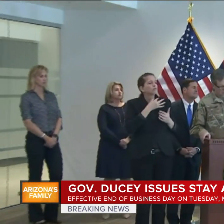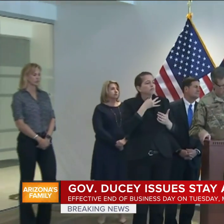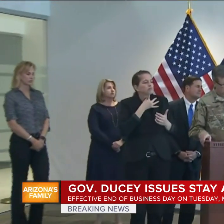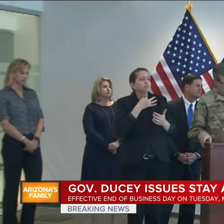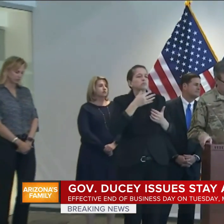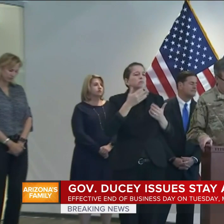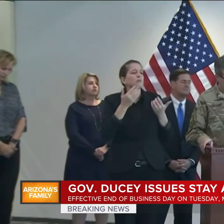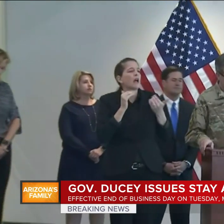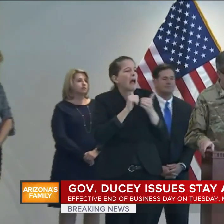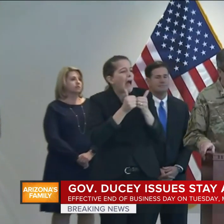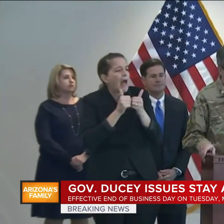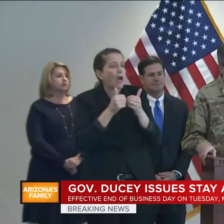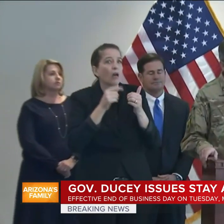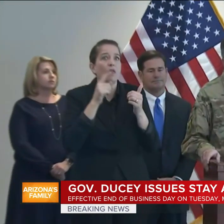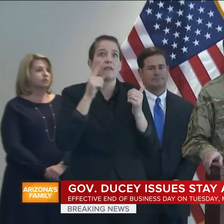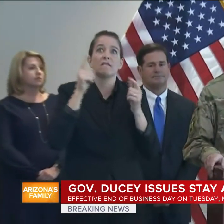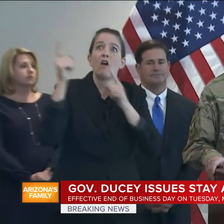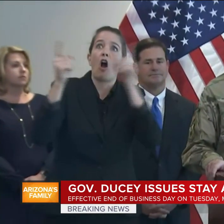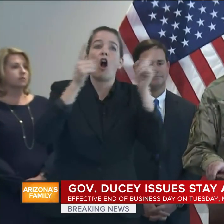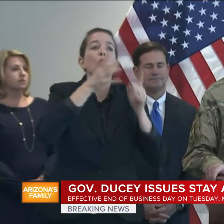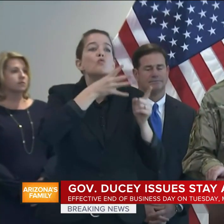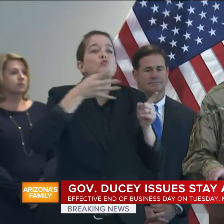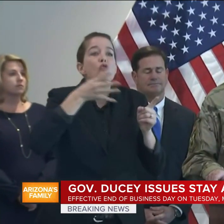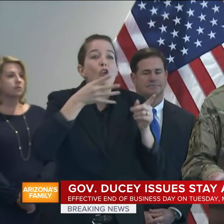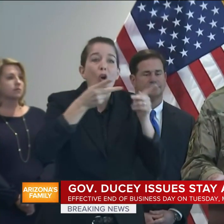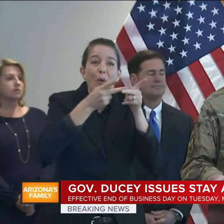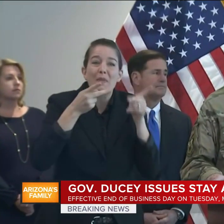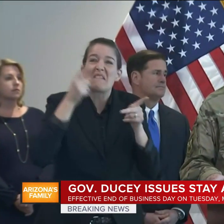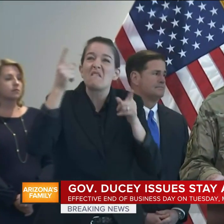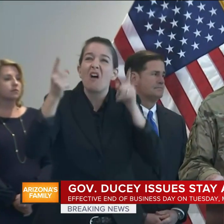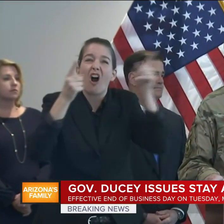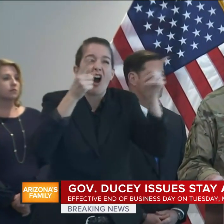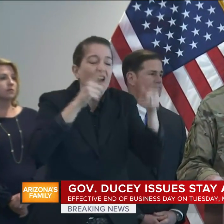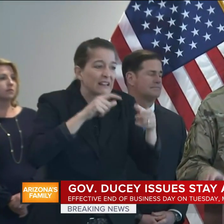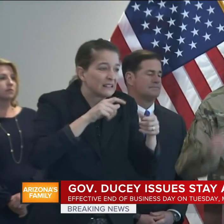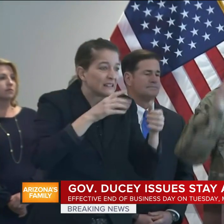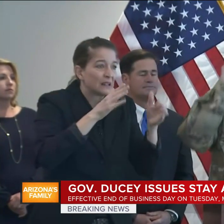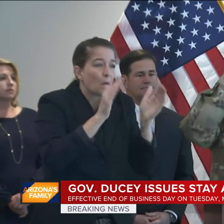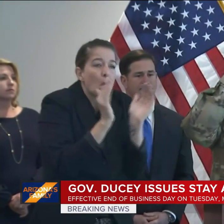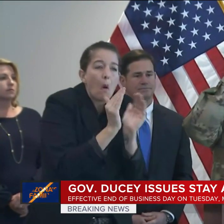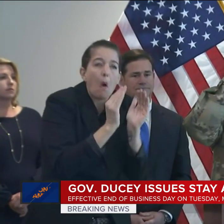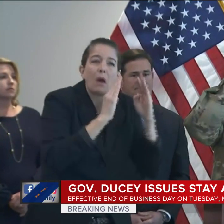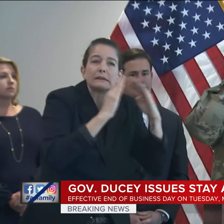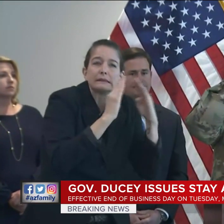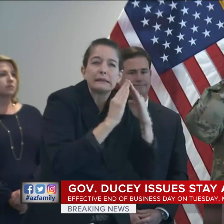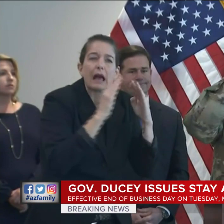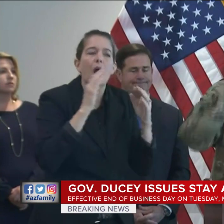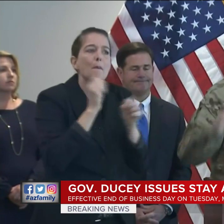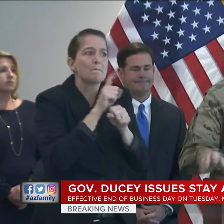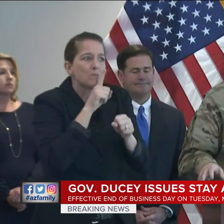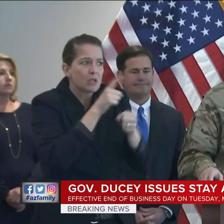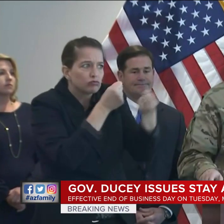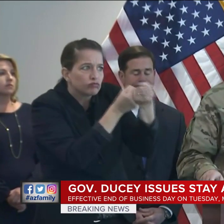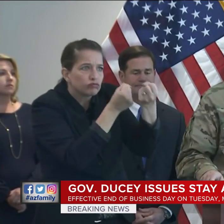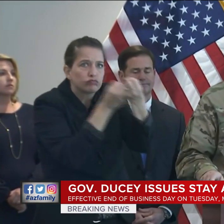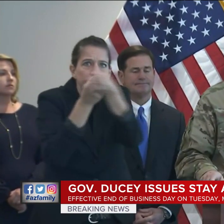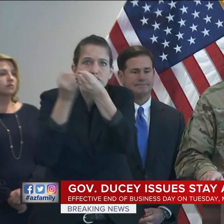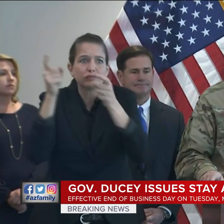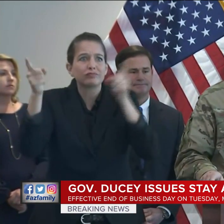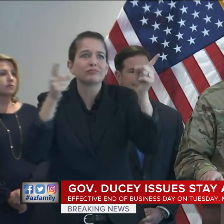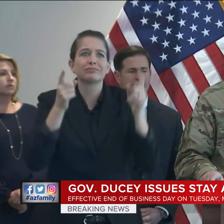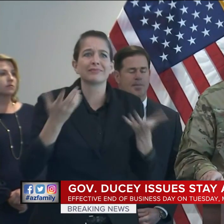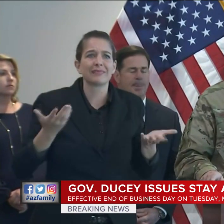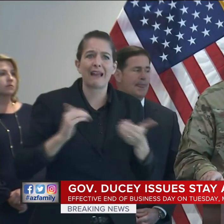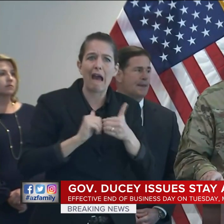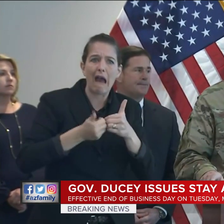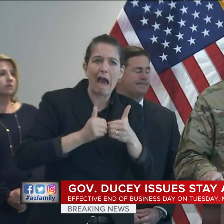ensure that, you know, they're getting the supplies they need and the things that they need in this crisis. We have a lot of areas in Arizona that are in areas that